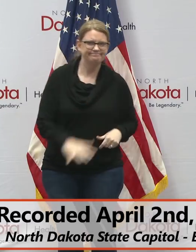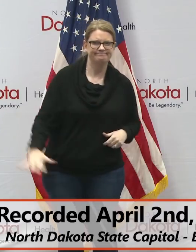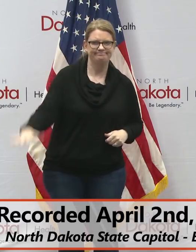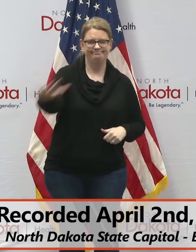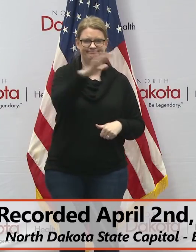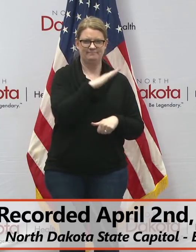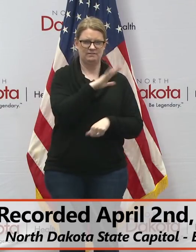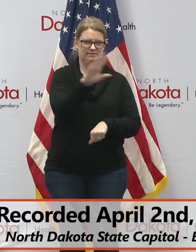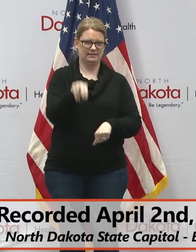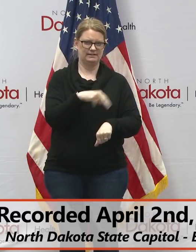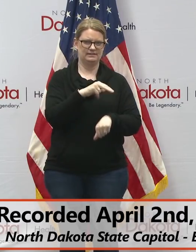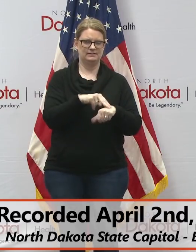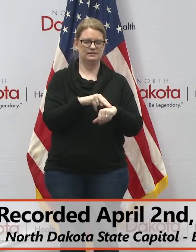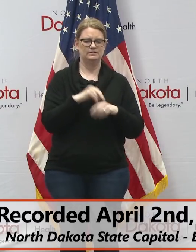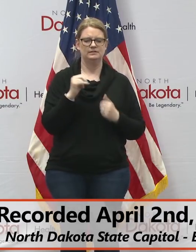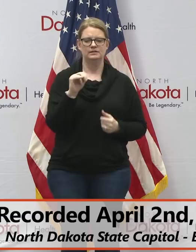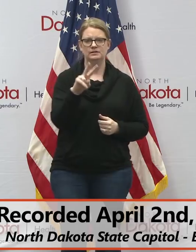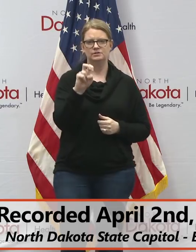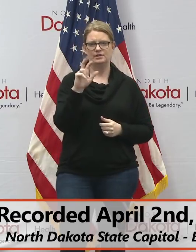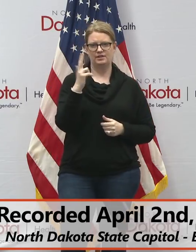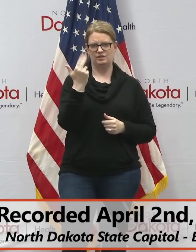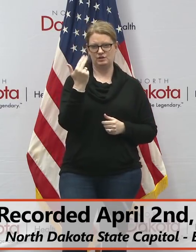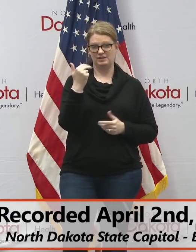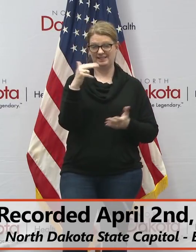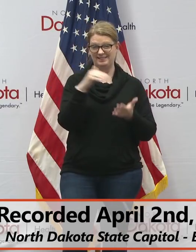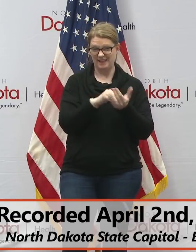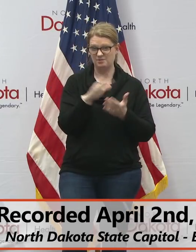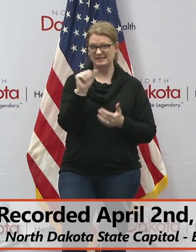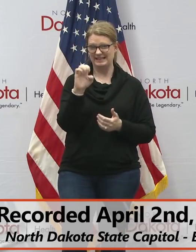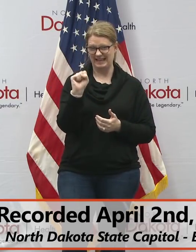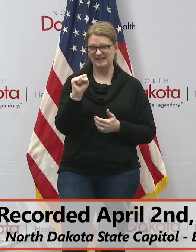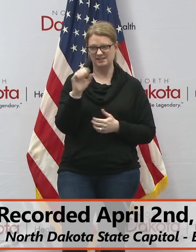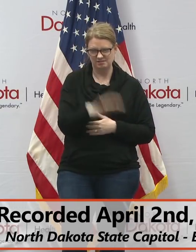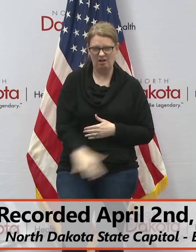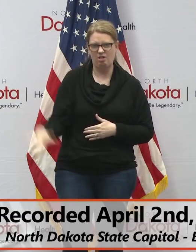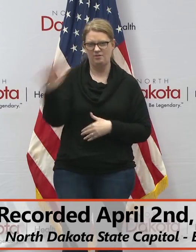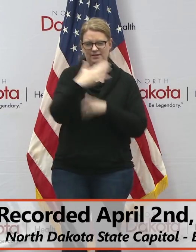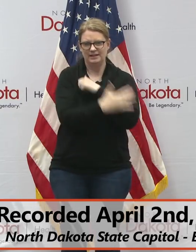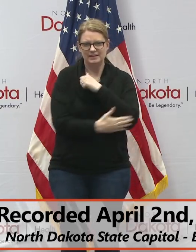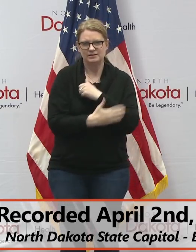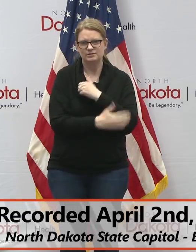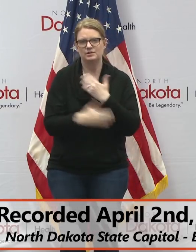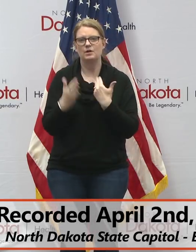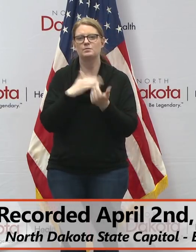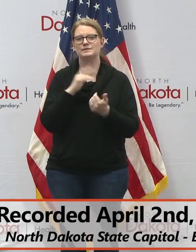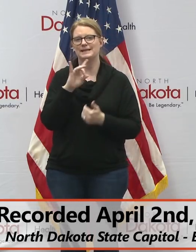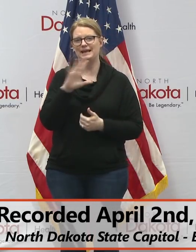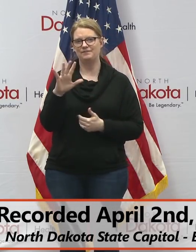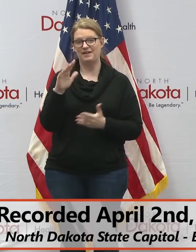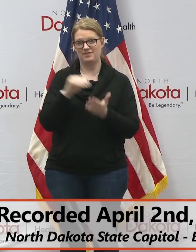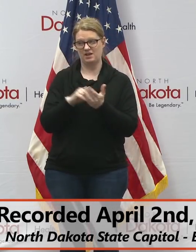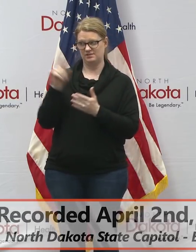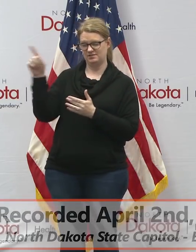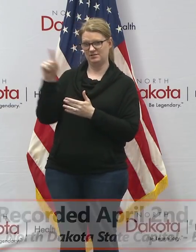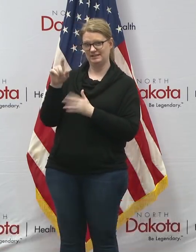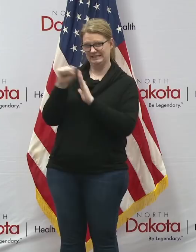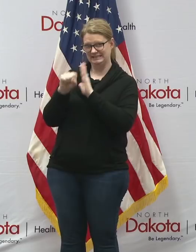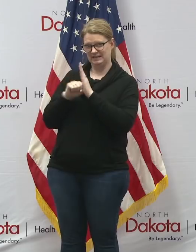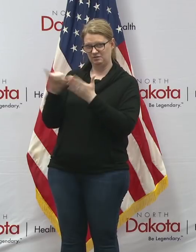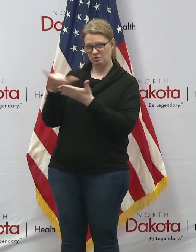213,000 cases nationally 80 over close to 85,000 of those are in the state of New York